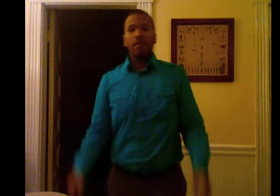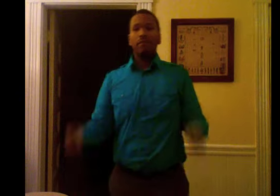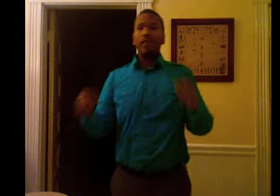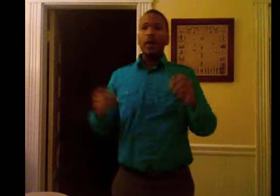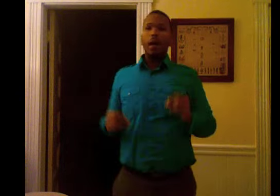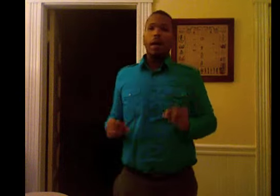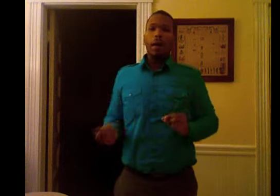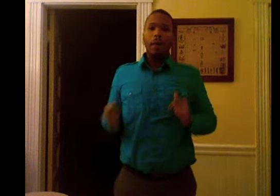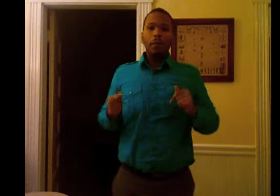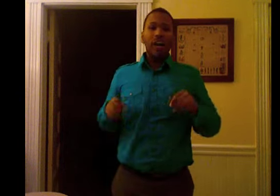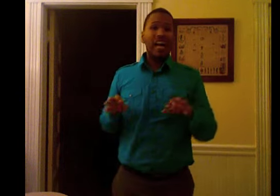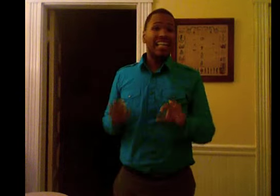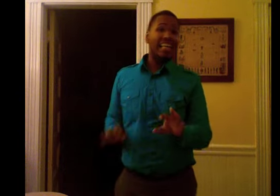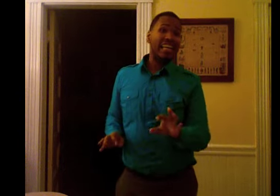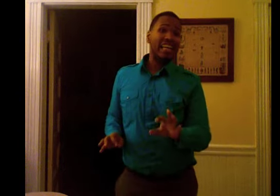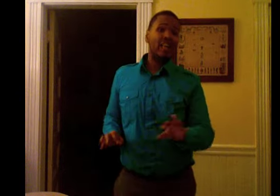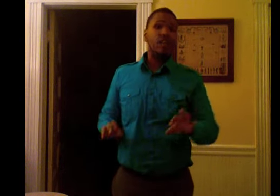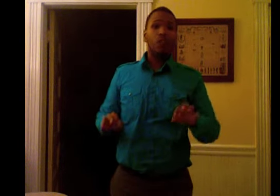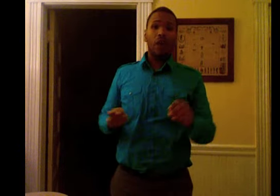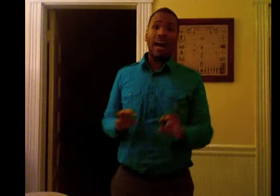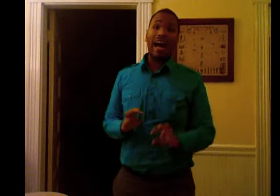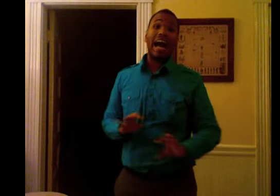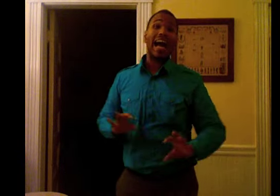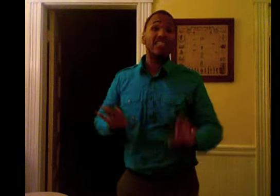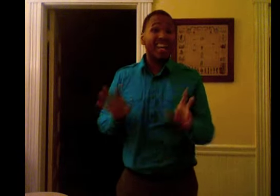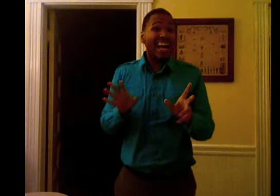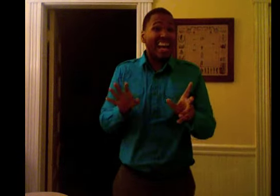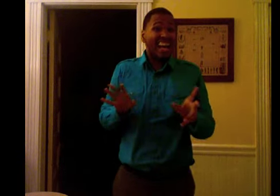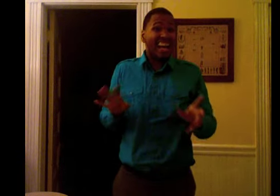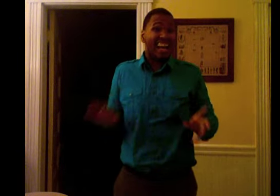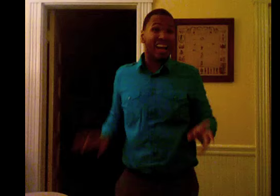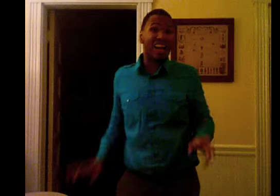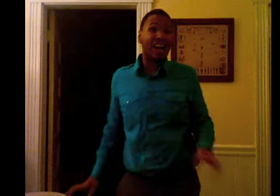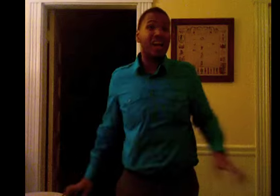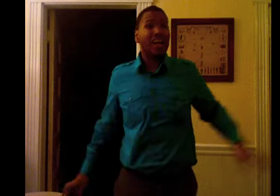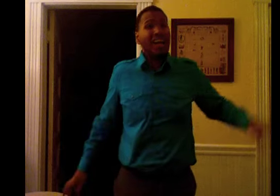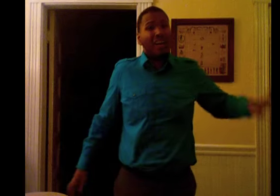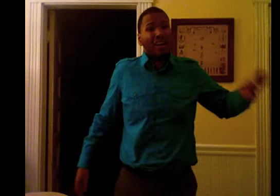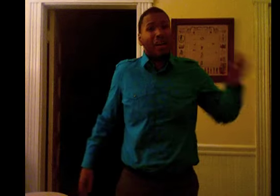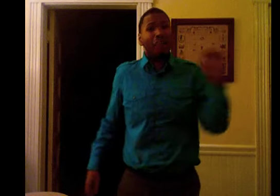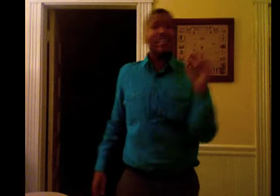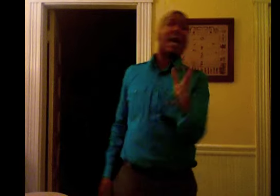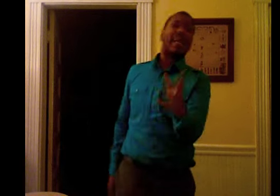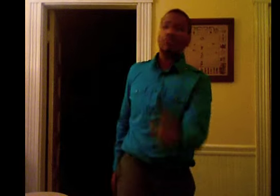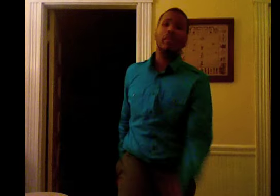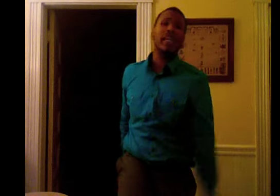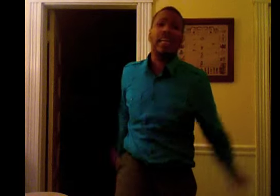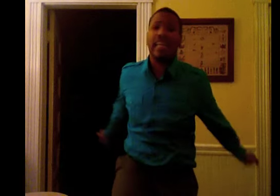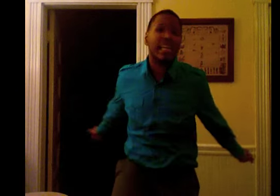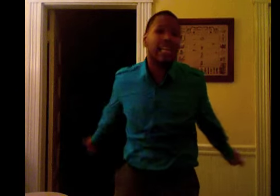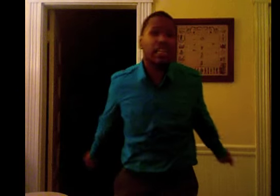But he winds up knocking me